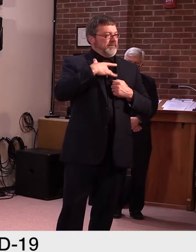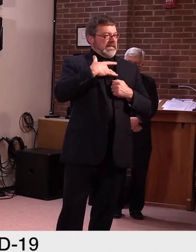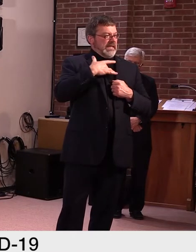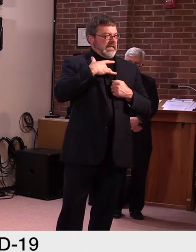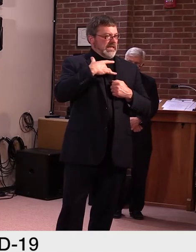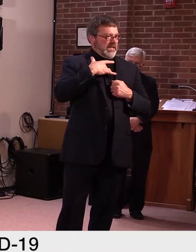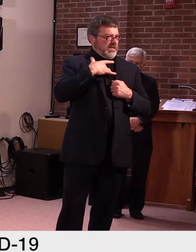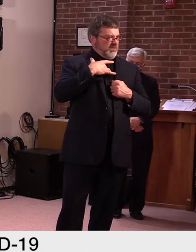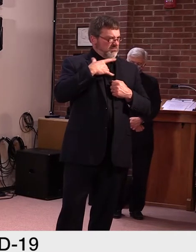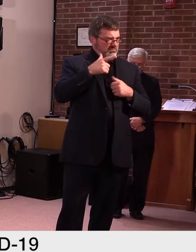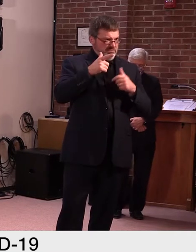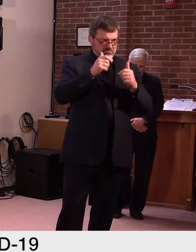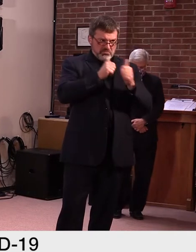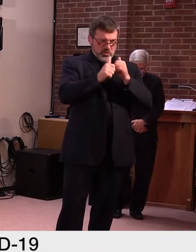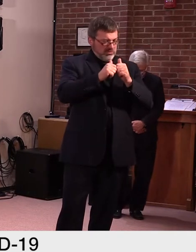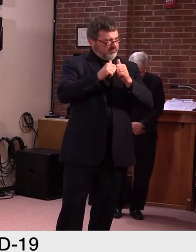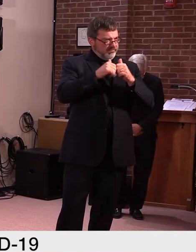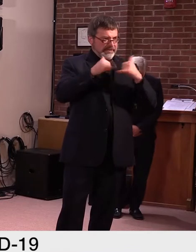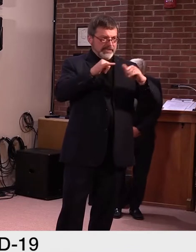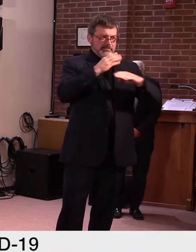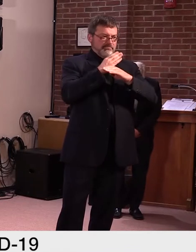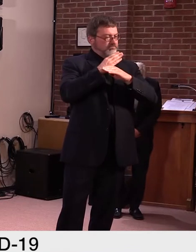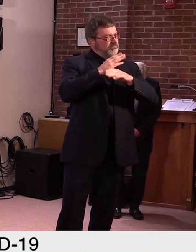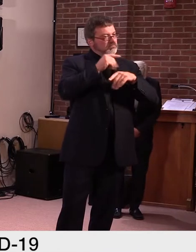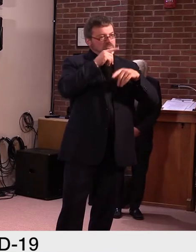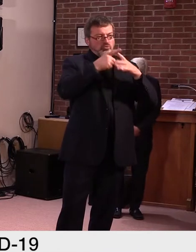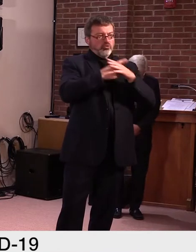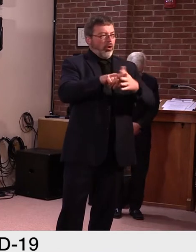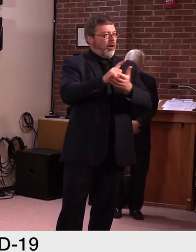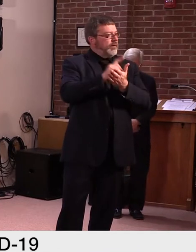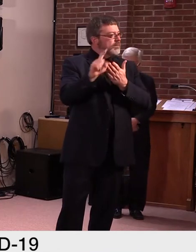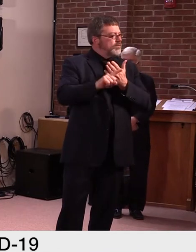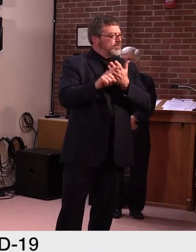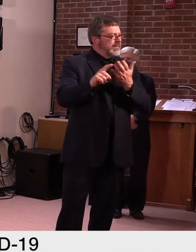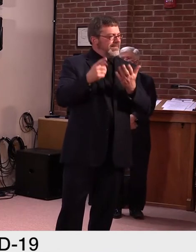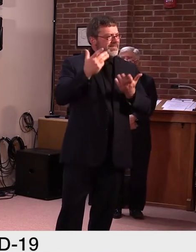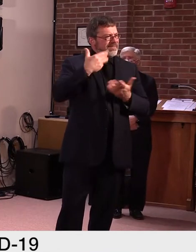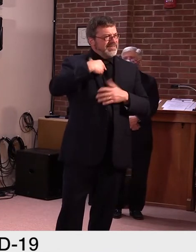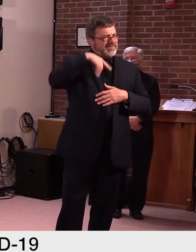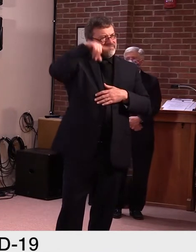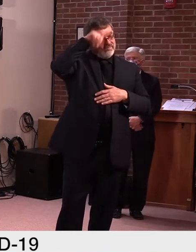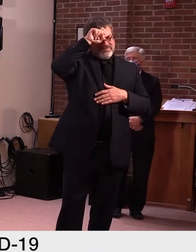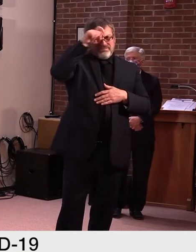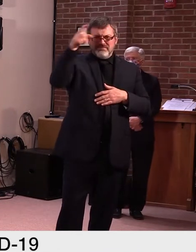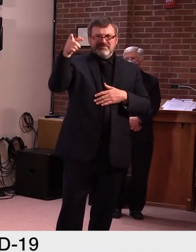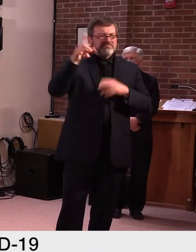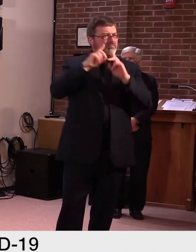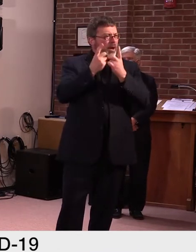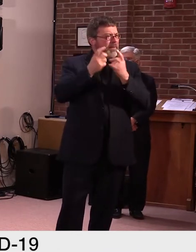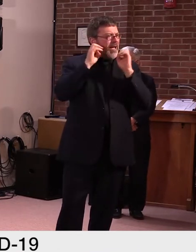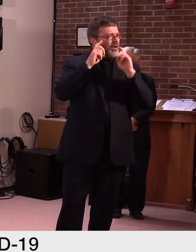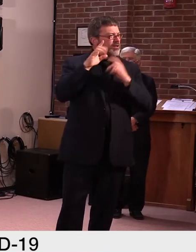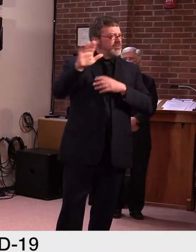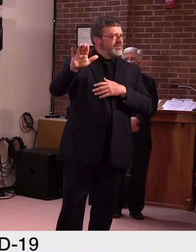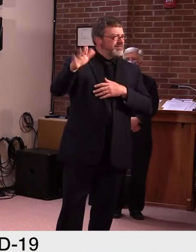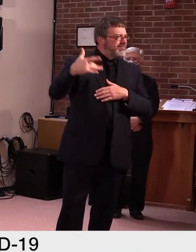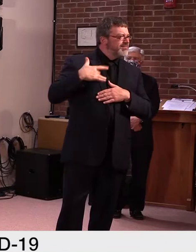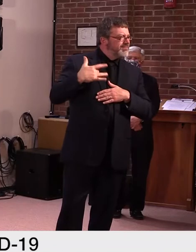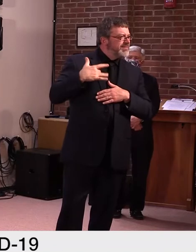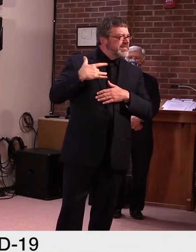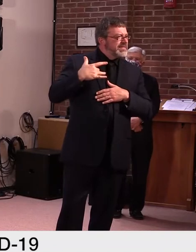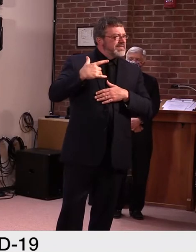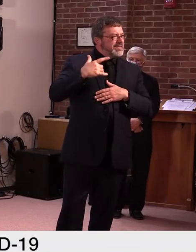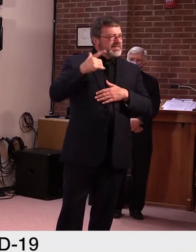uh, either through education or through health that made, uh, all this talk that student athletes and parents, classmates,